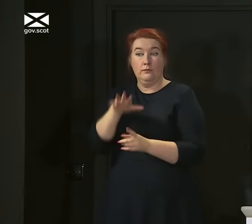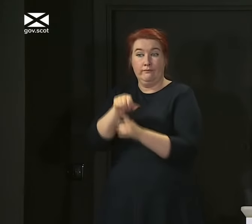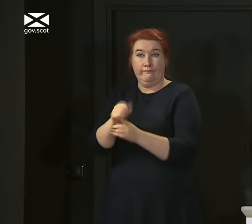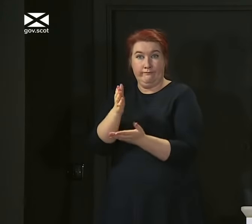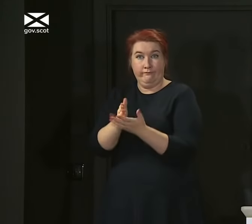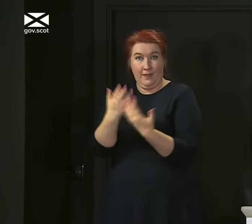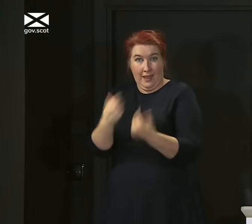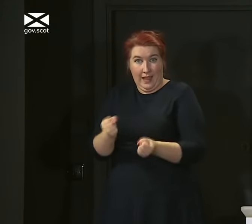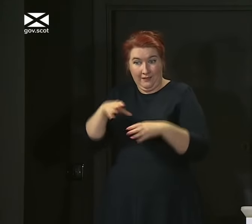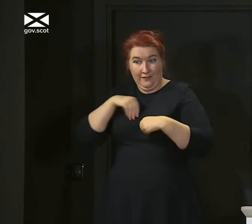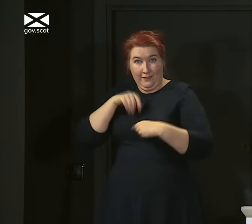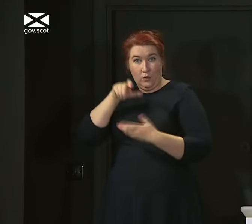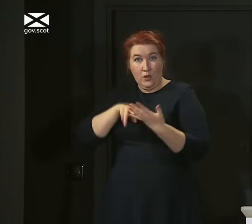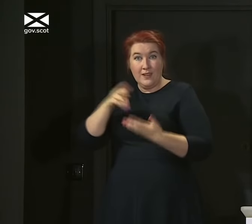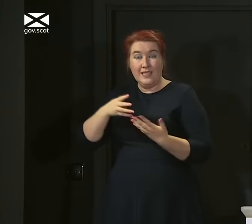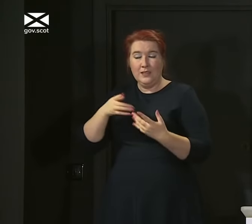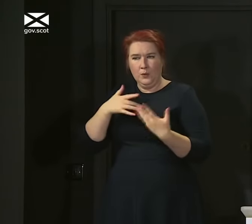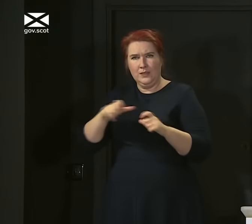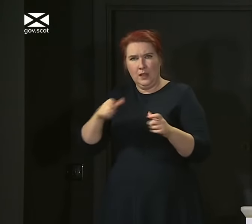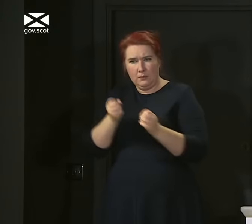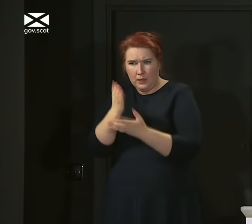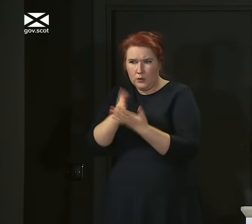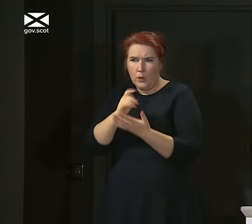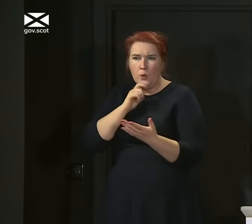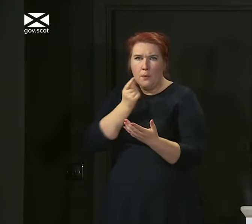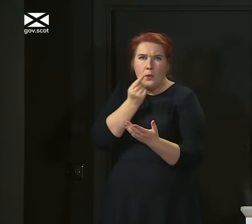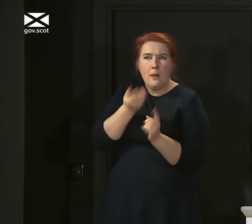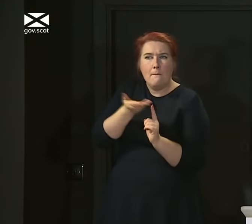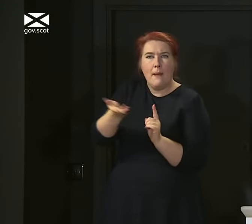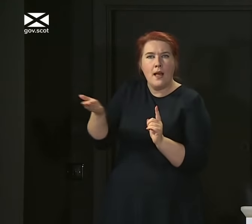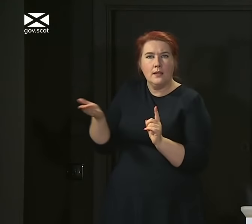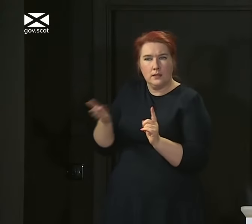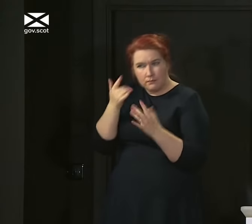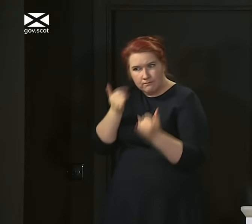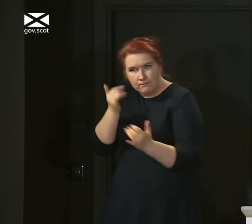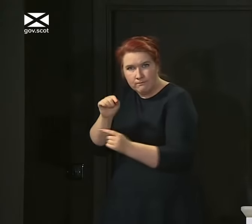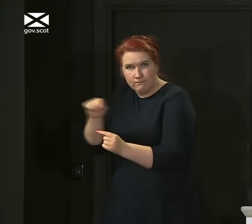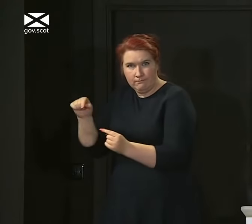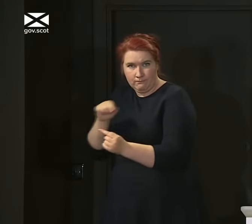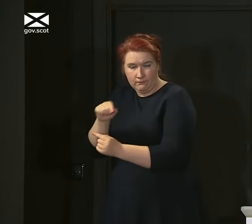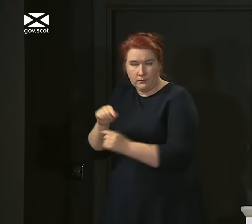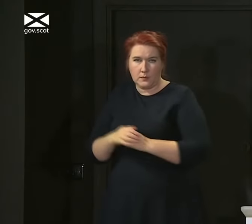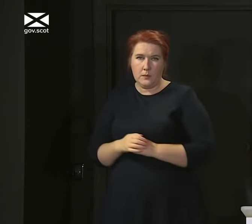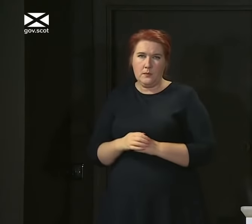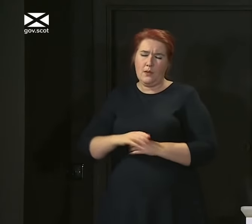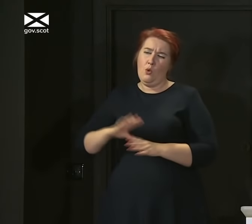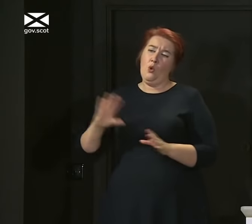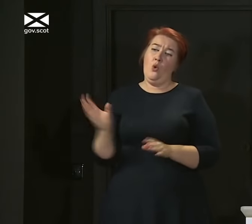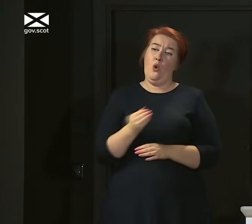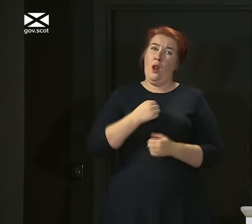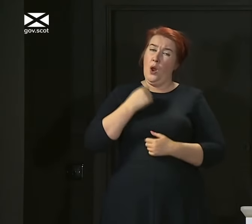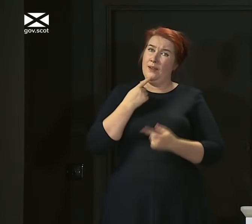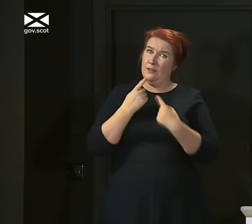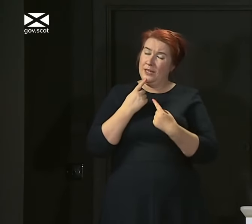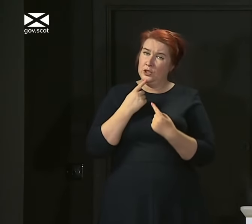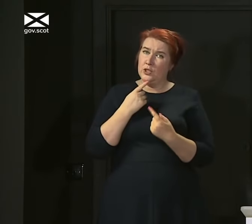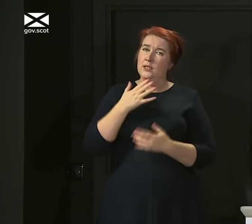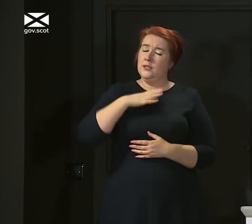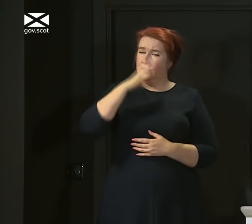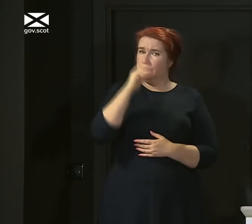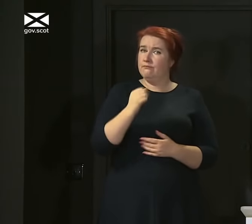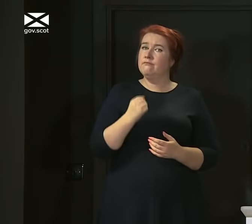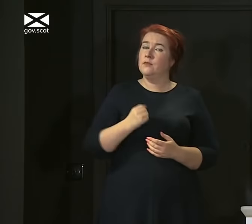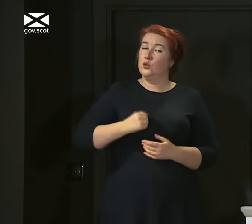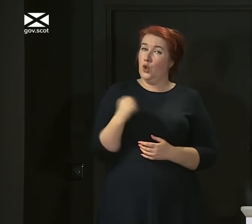followed up and tested where appropriate. Given all of the information that we have, I want to be clear that our